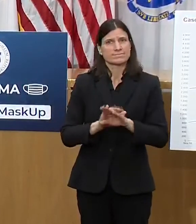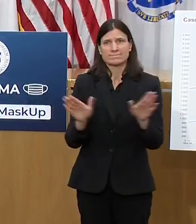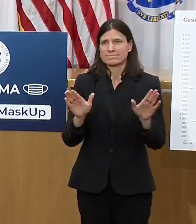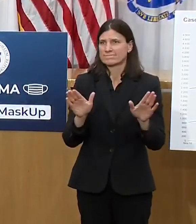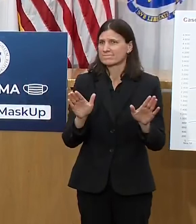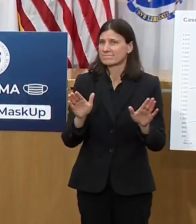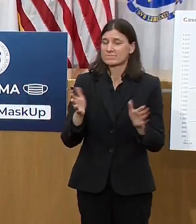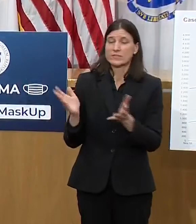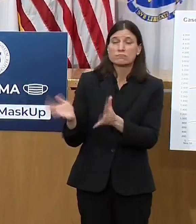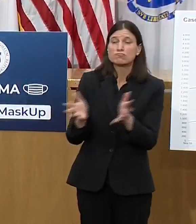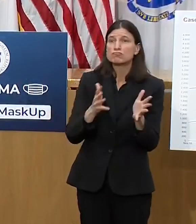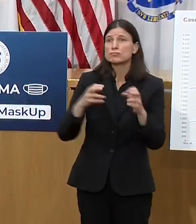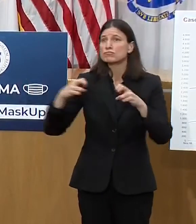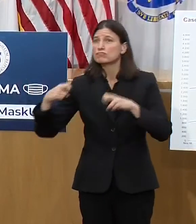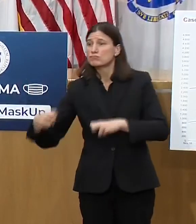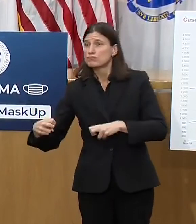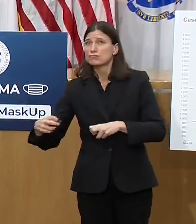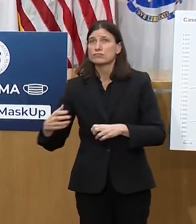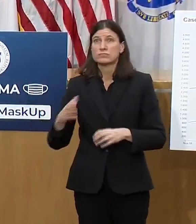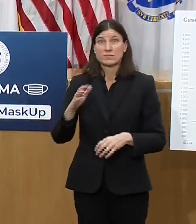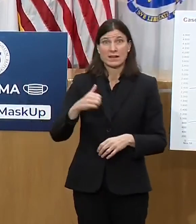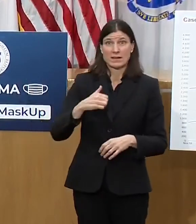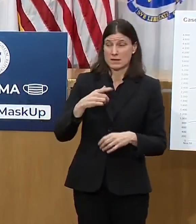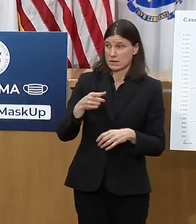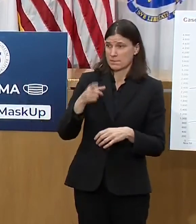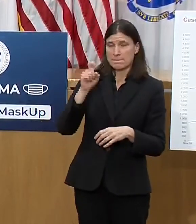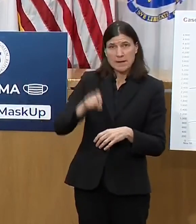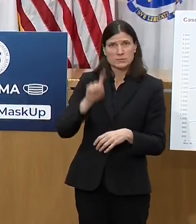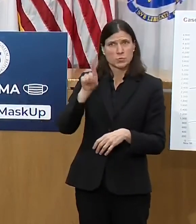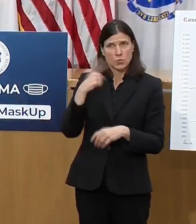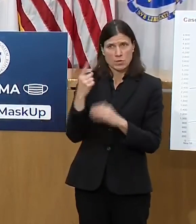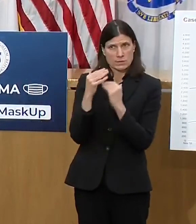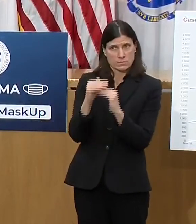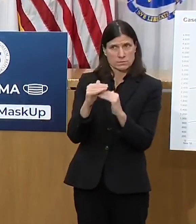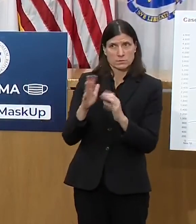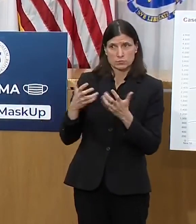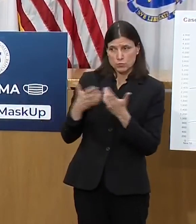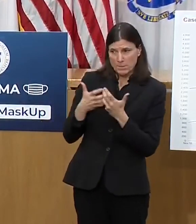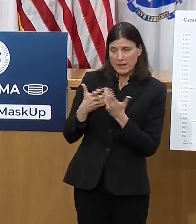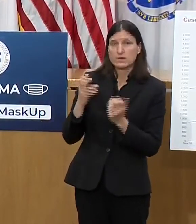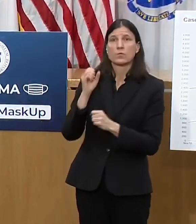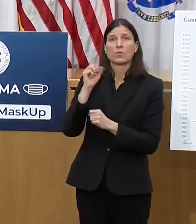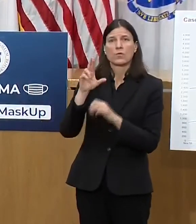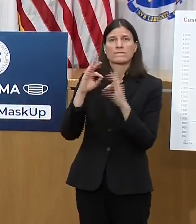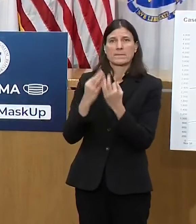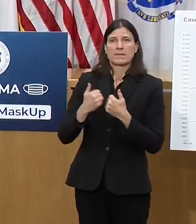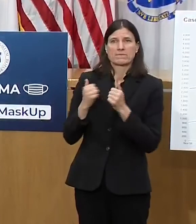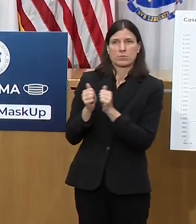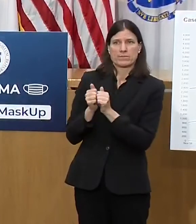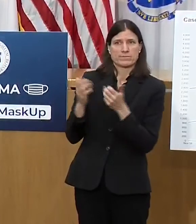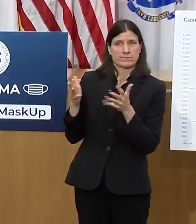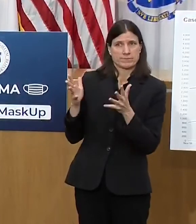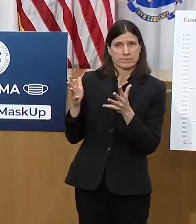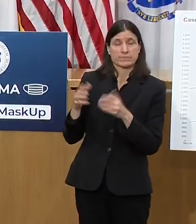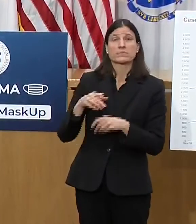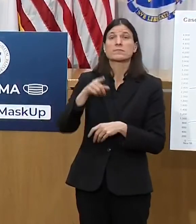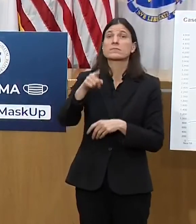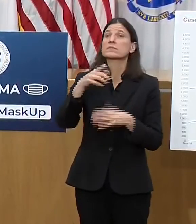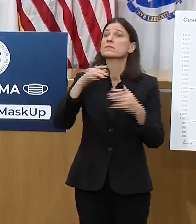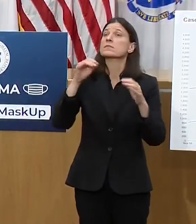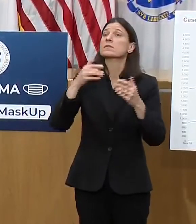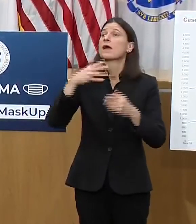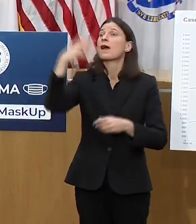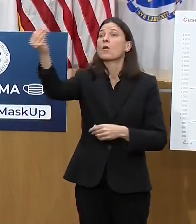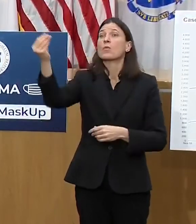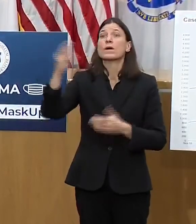household, going to work, following the rules, going to school, and sticking